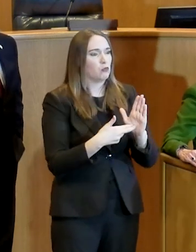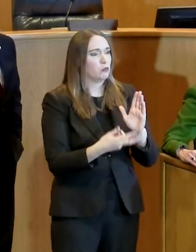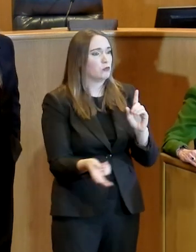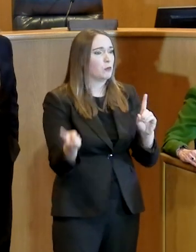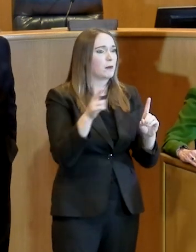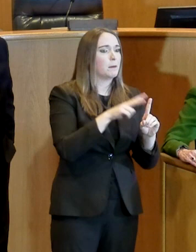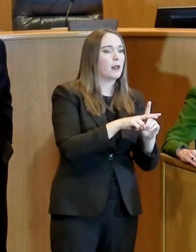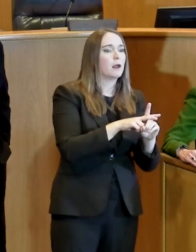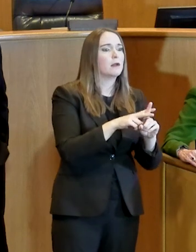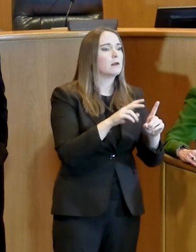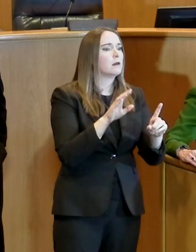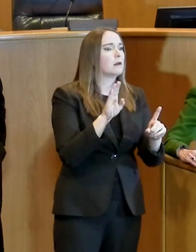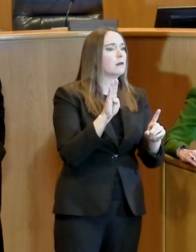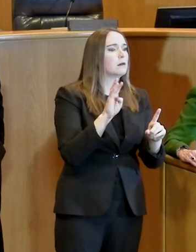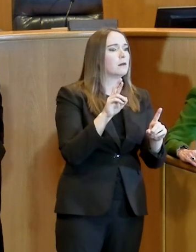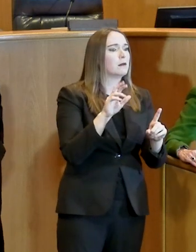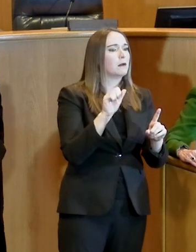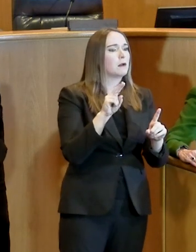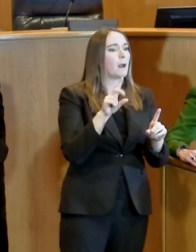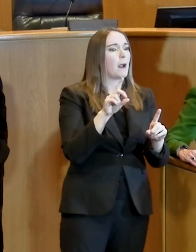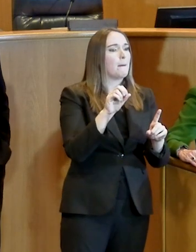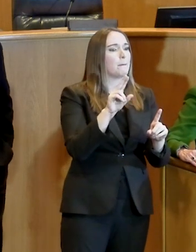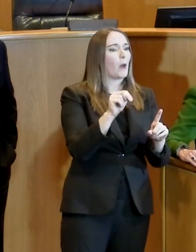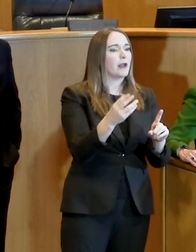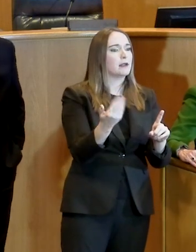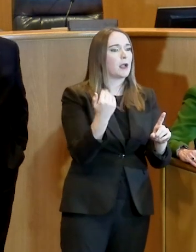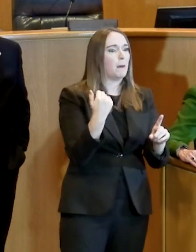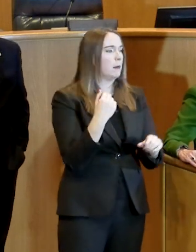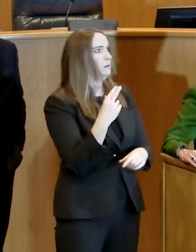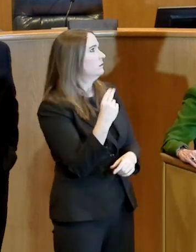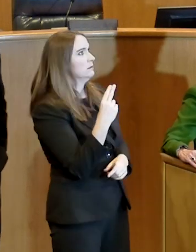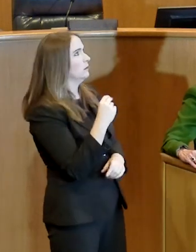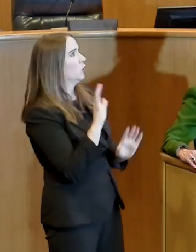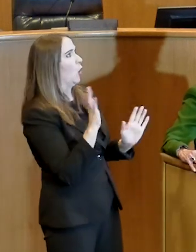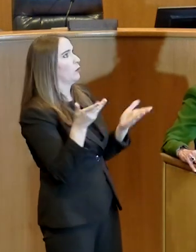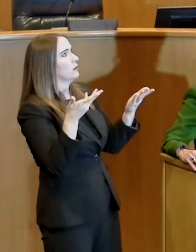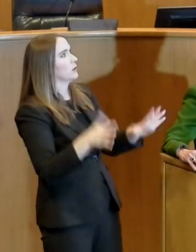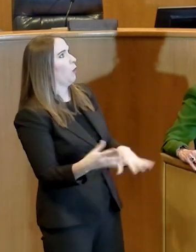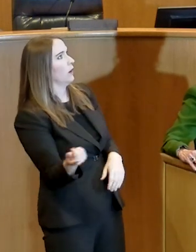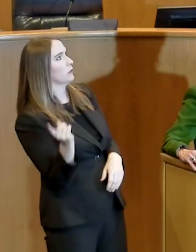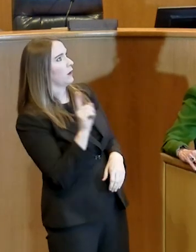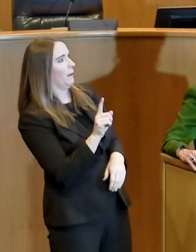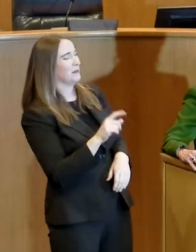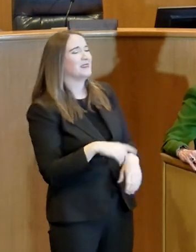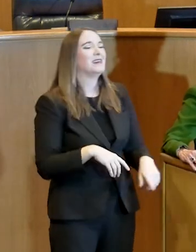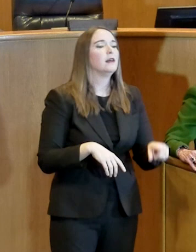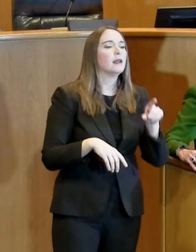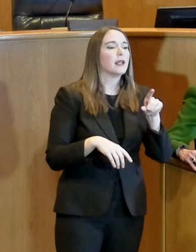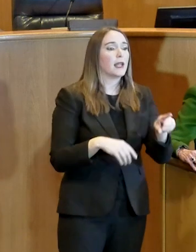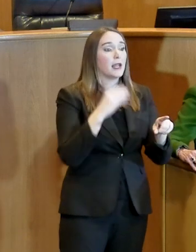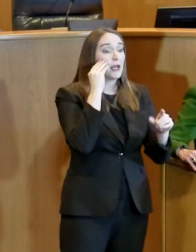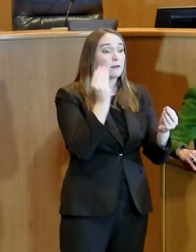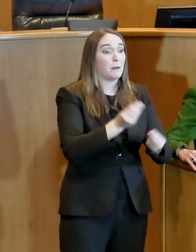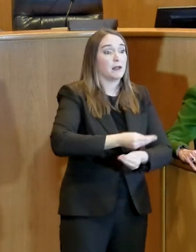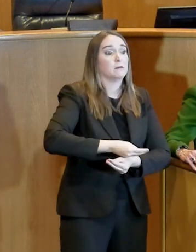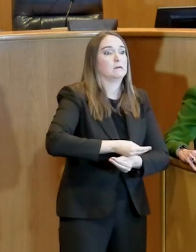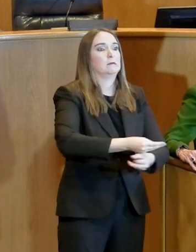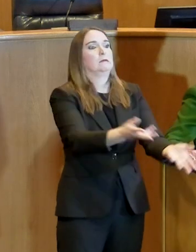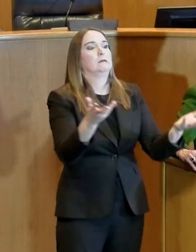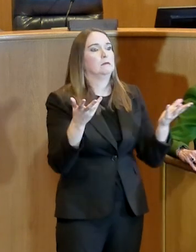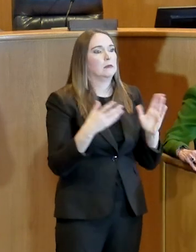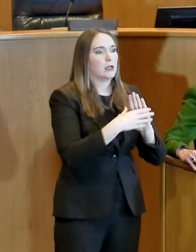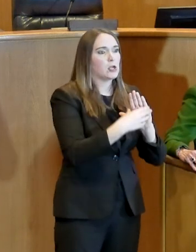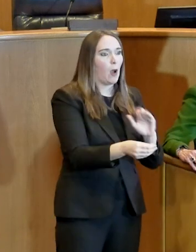want to come up, is shaking his head. They've been out delivering to all the bars and restaurants a copy of the notice. And we